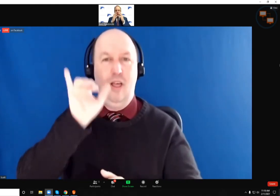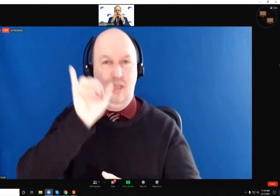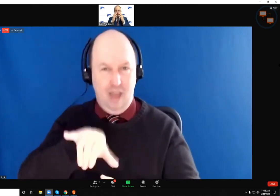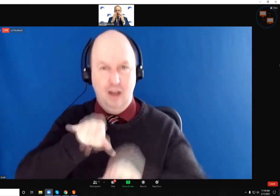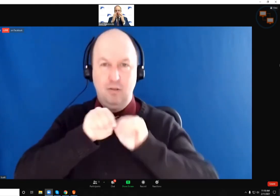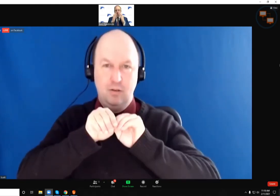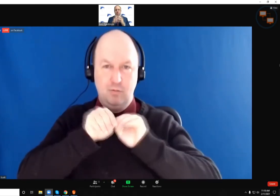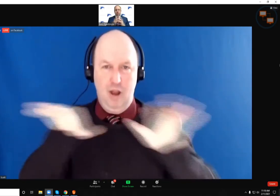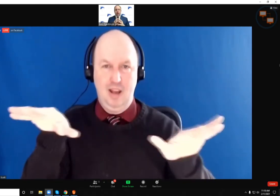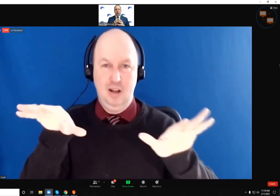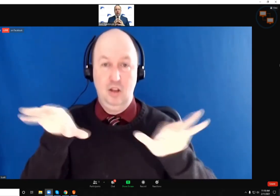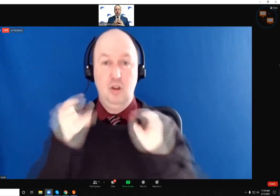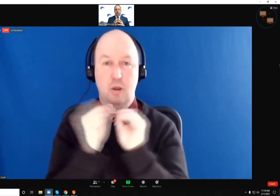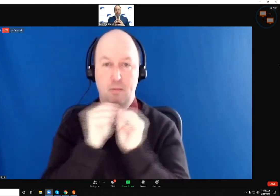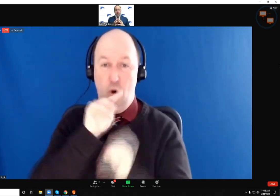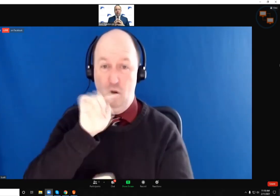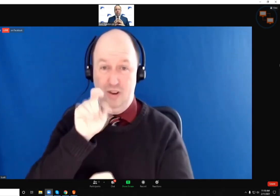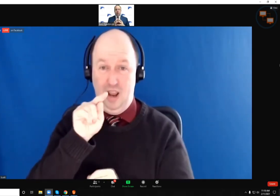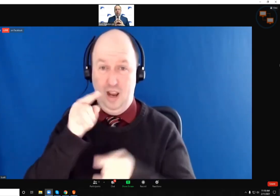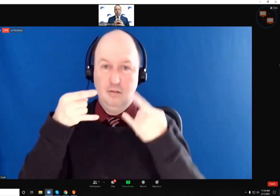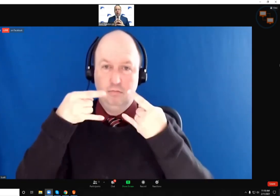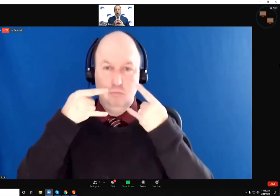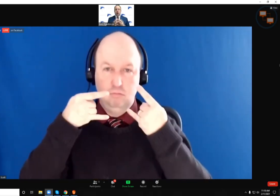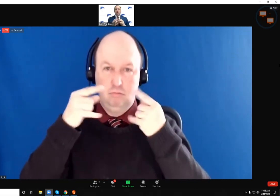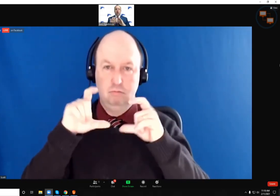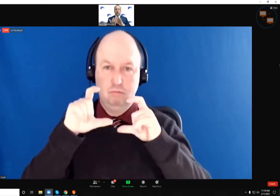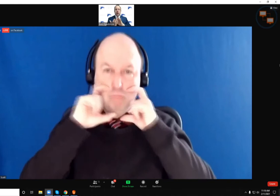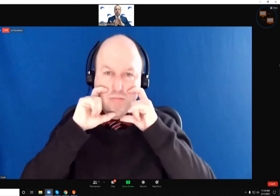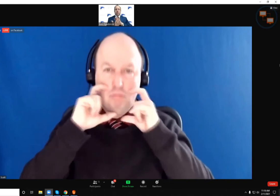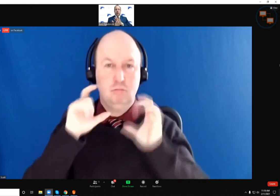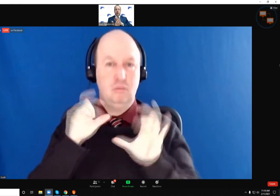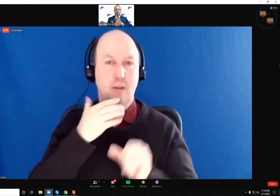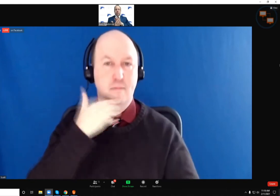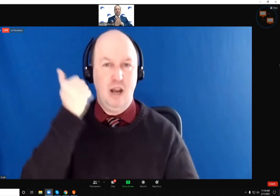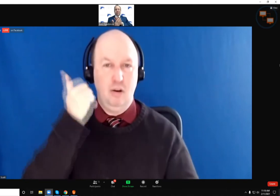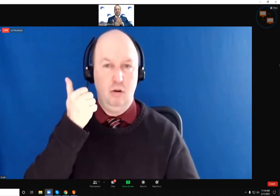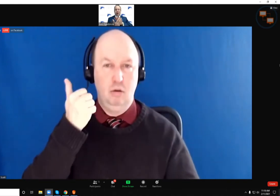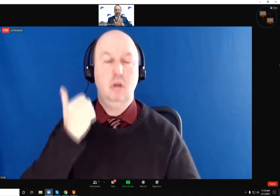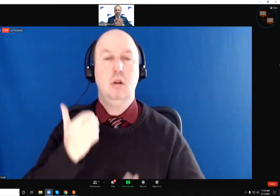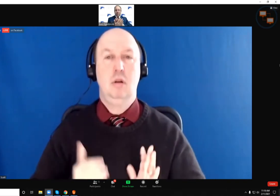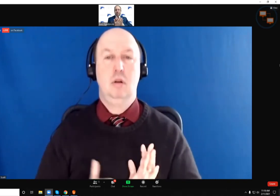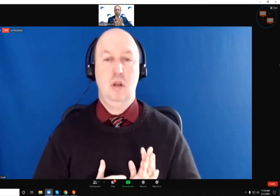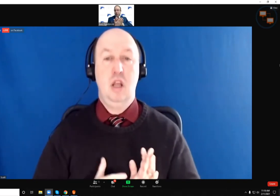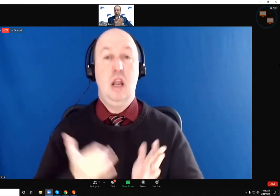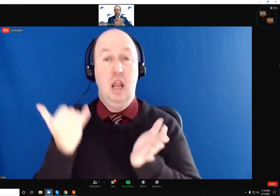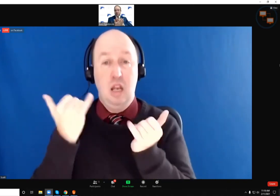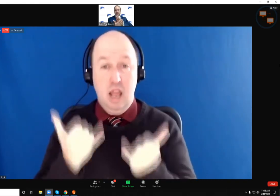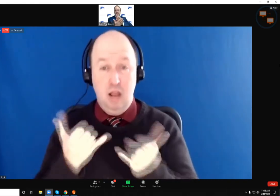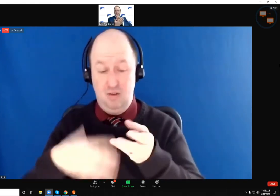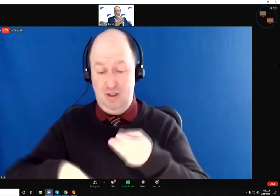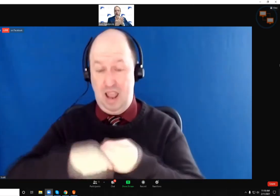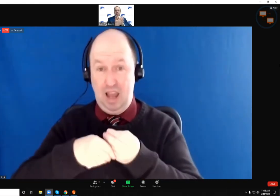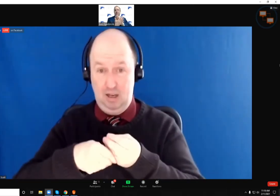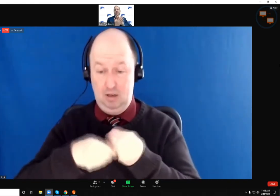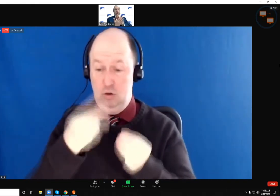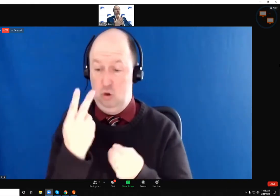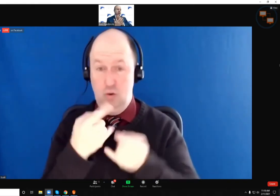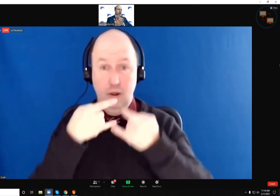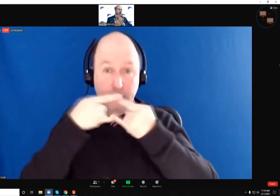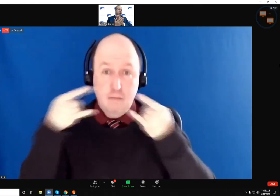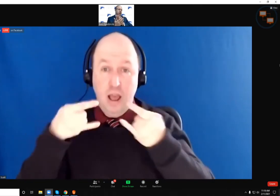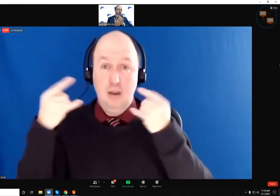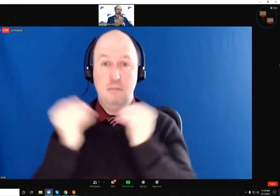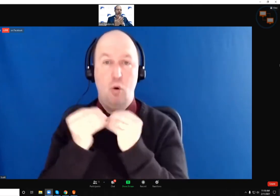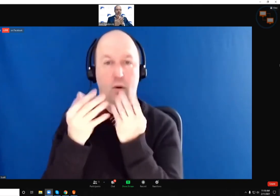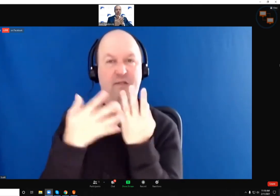the snugger you can make that fit, the better off we are. Now we're talking about extra filtration by having two masks or